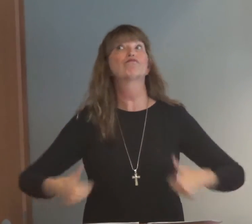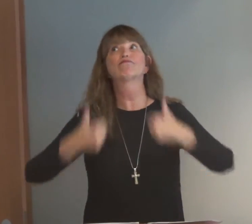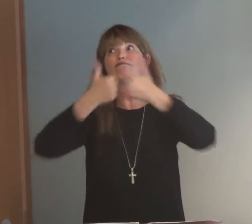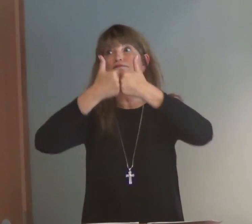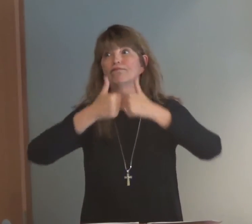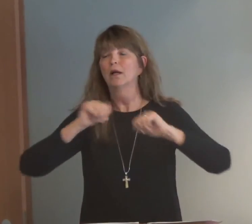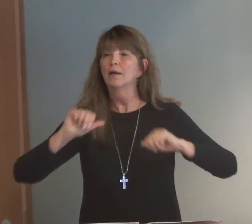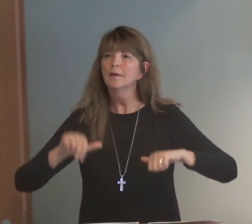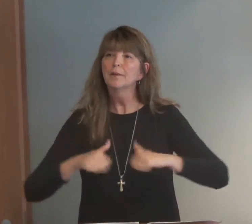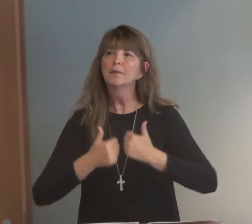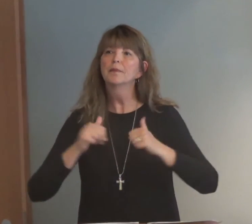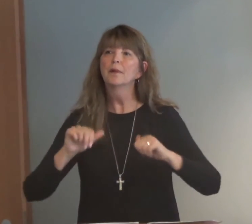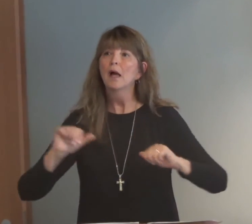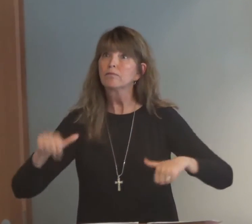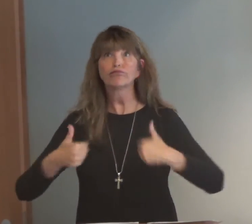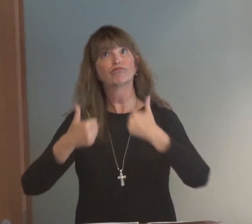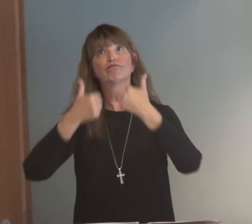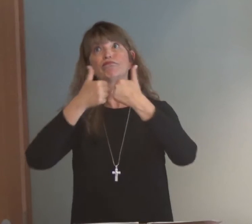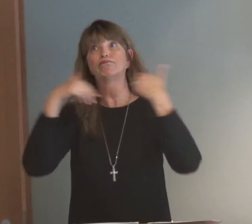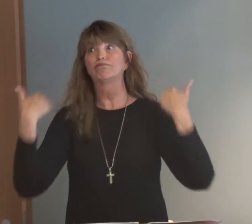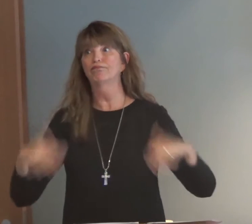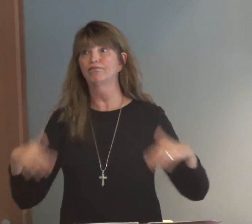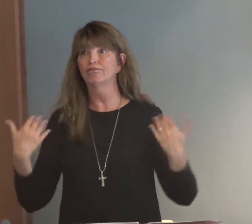challenges are not so bad, but sometimes they're huge.